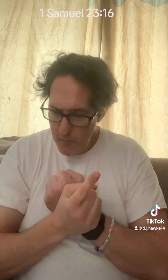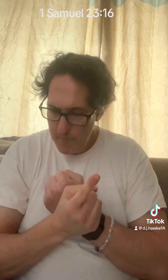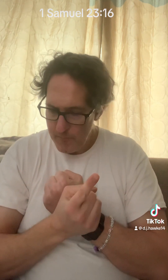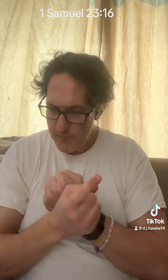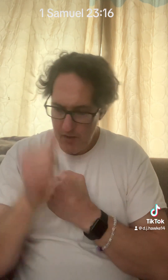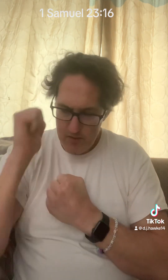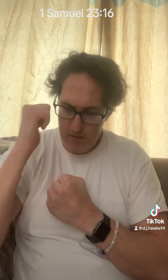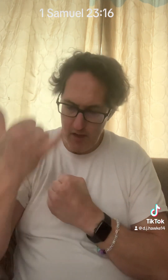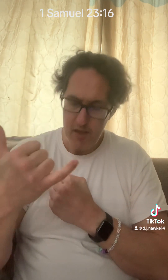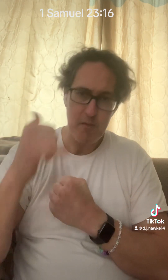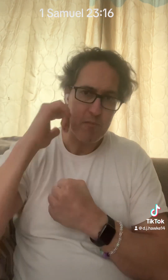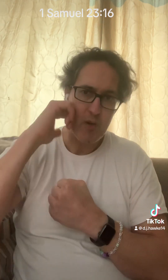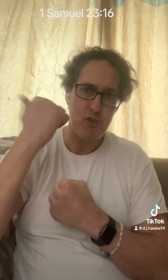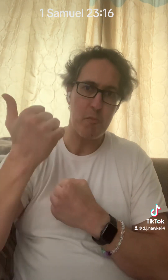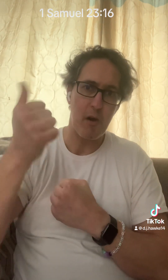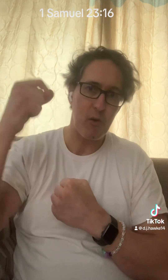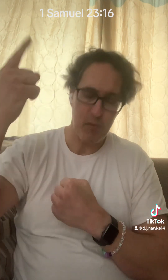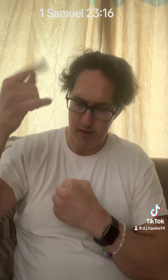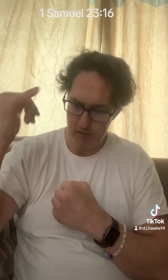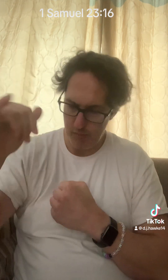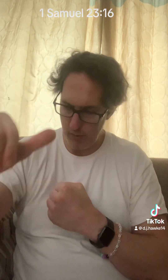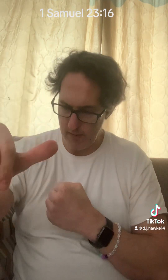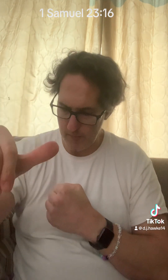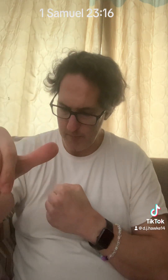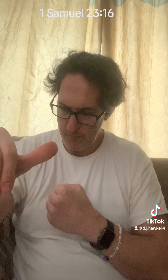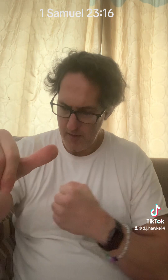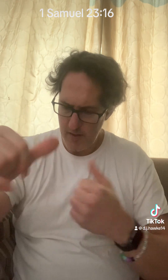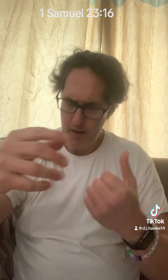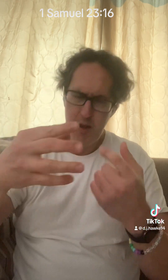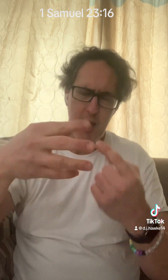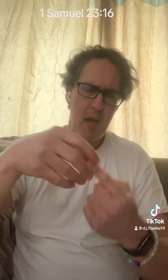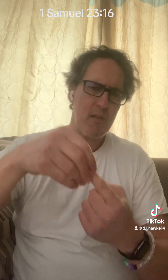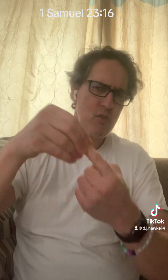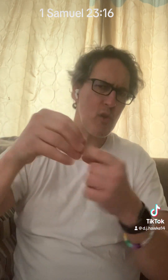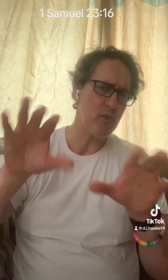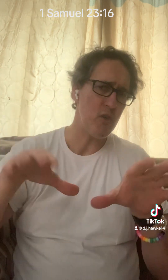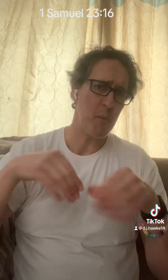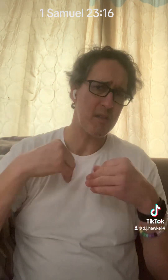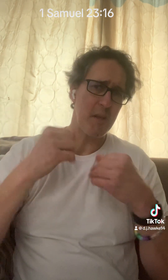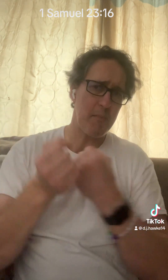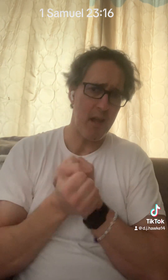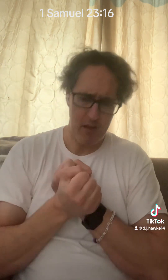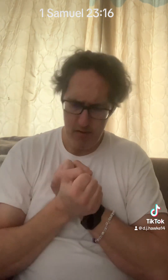today, tomorrow, and forever? Have you chosen to accept that love?